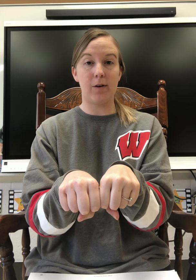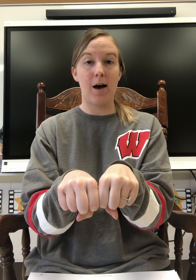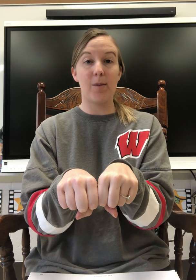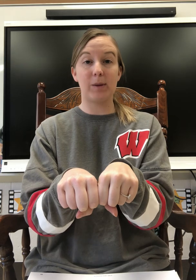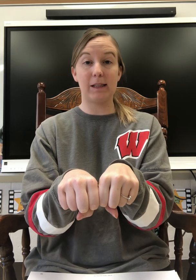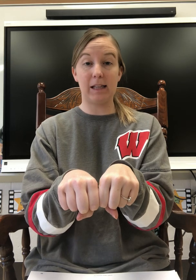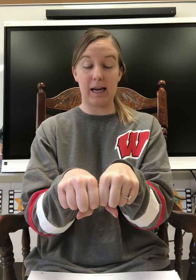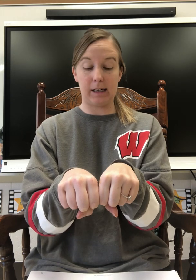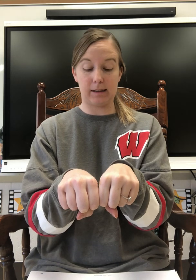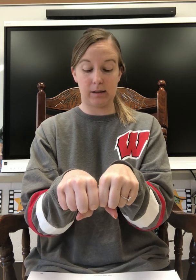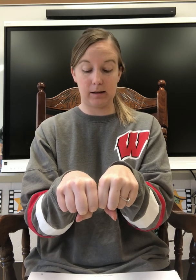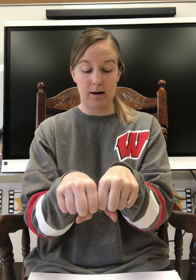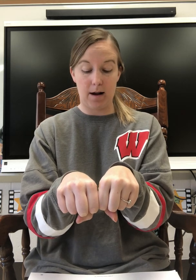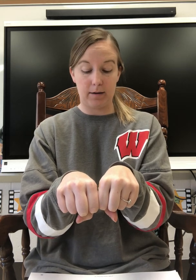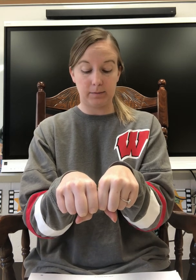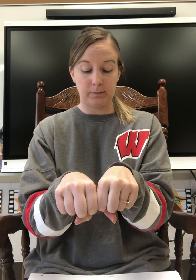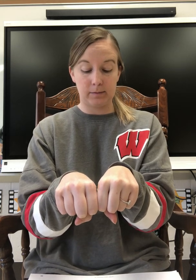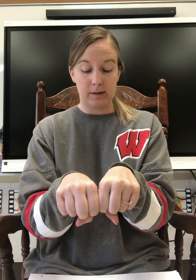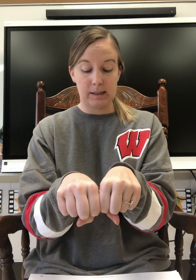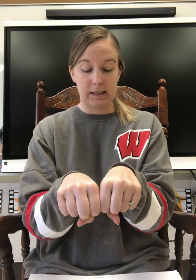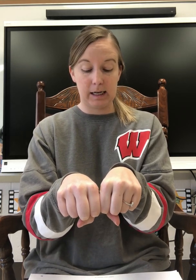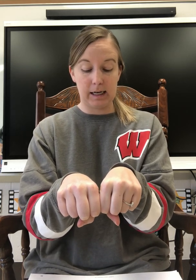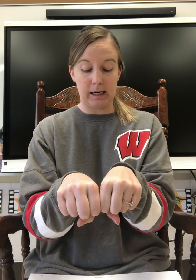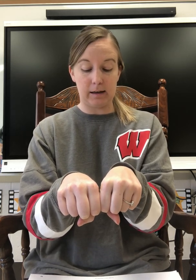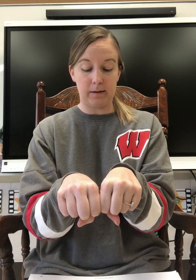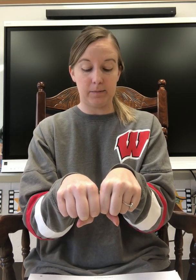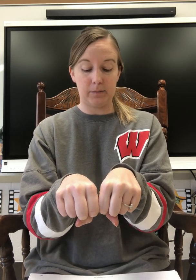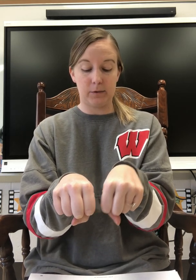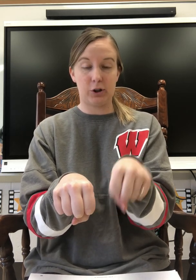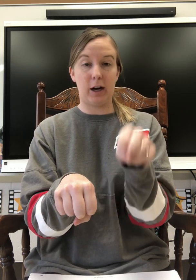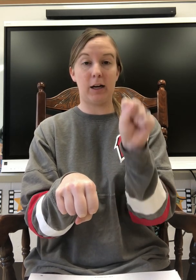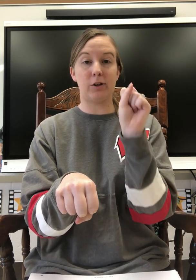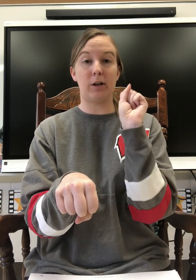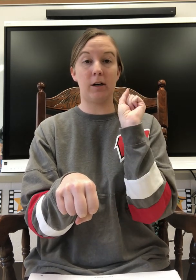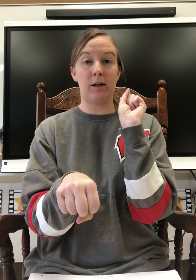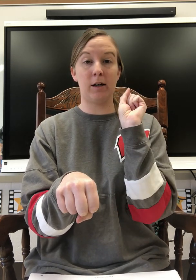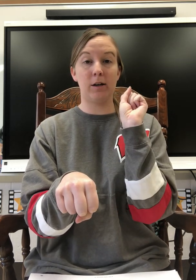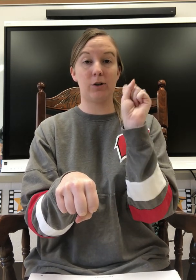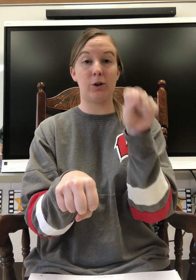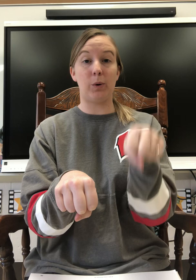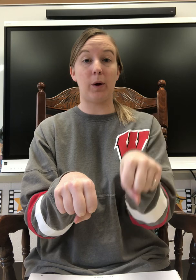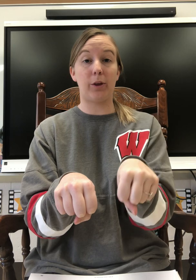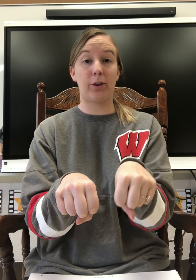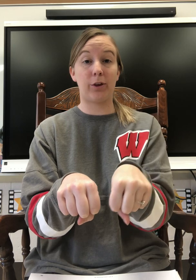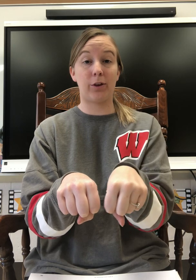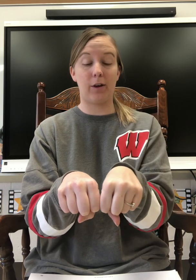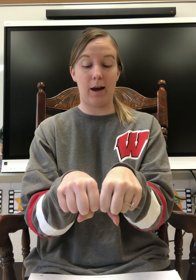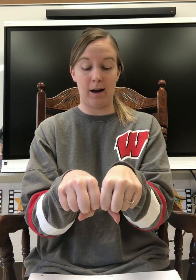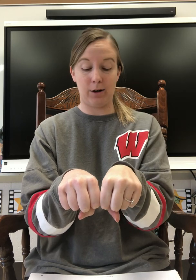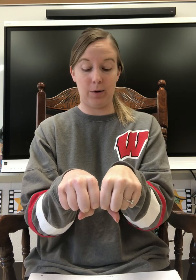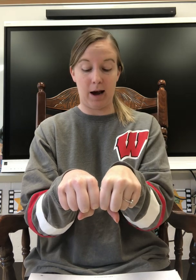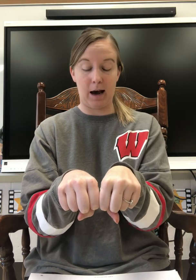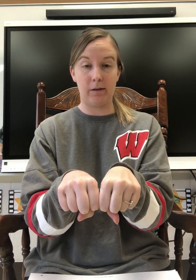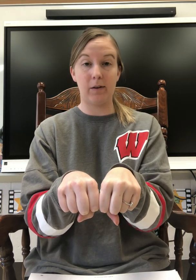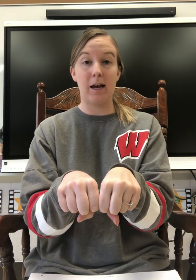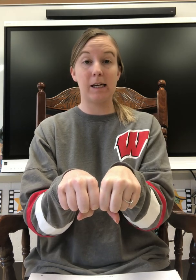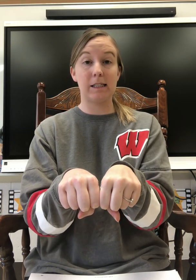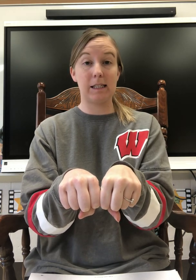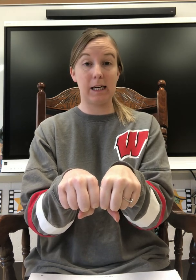plate. Teen. Change n to th, and you have teeth.